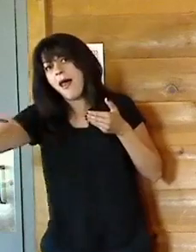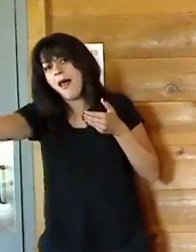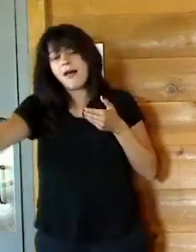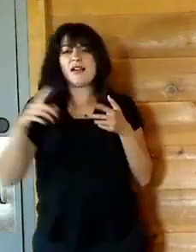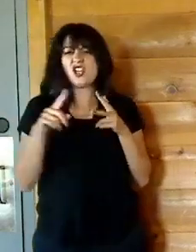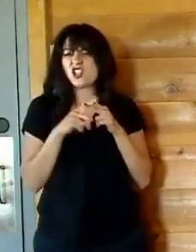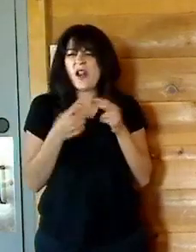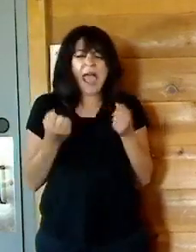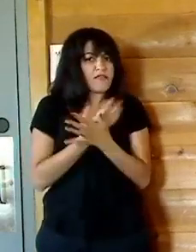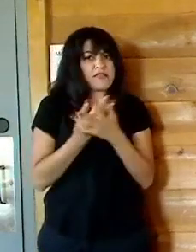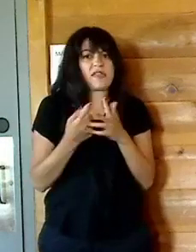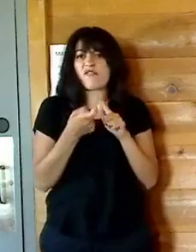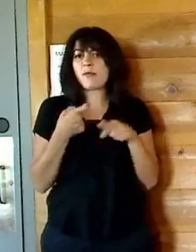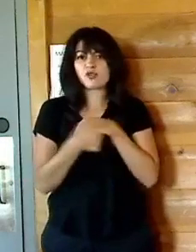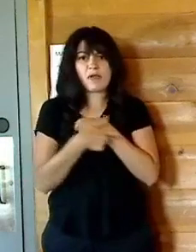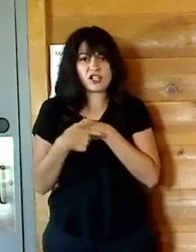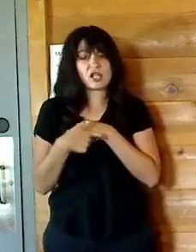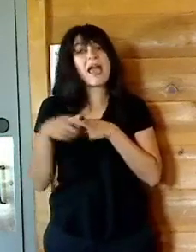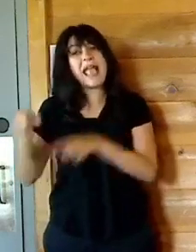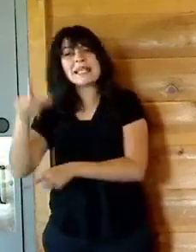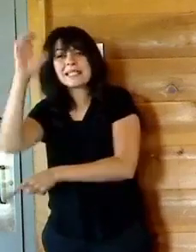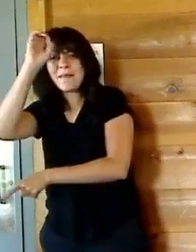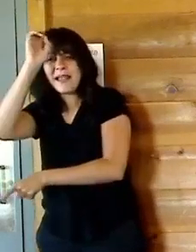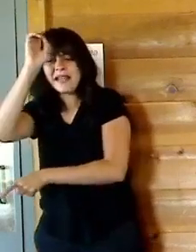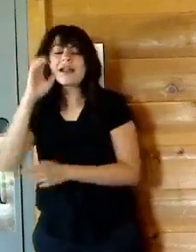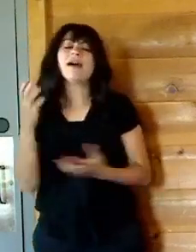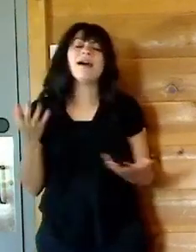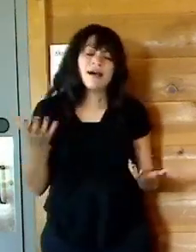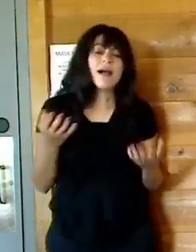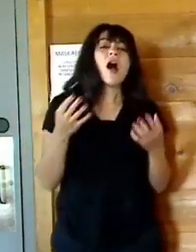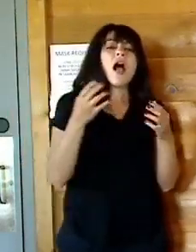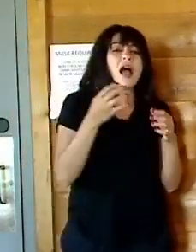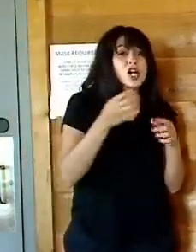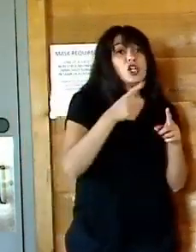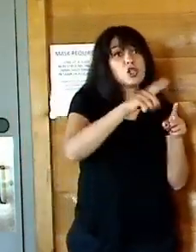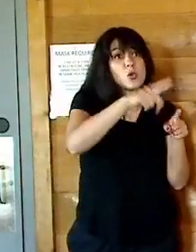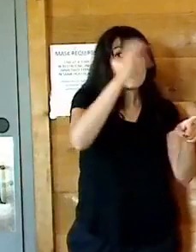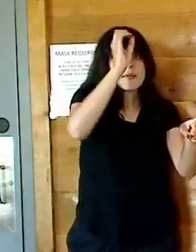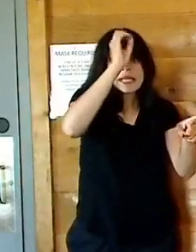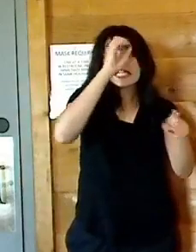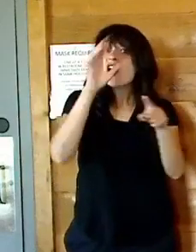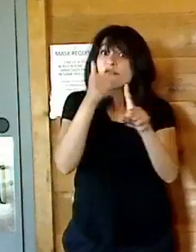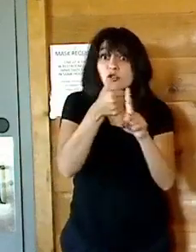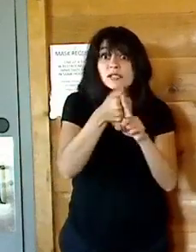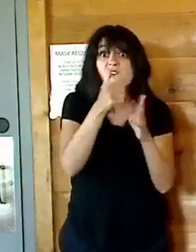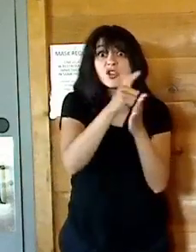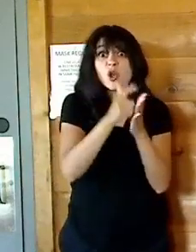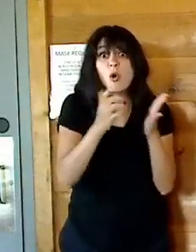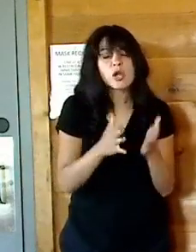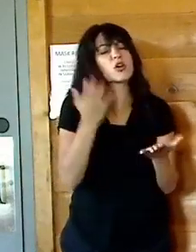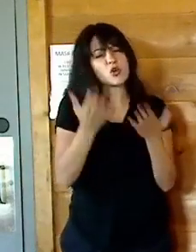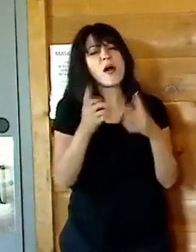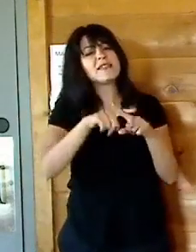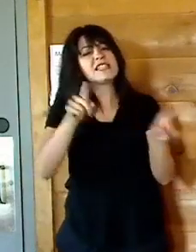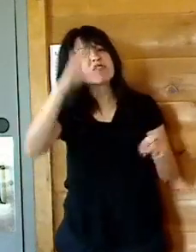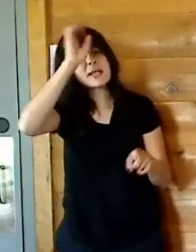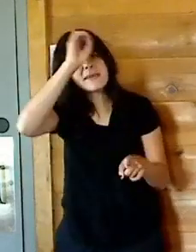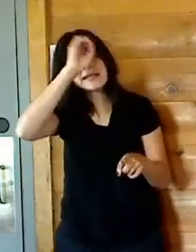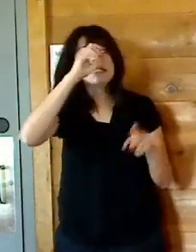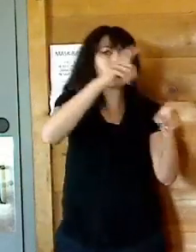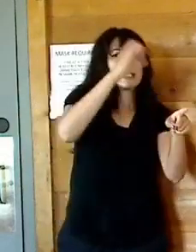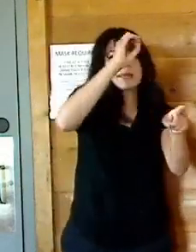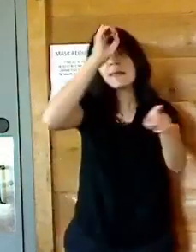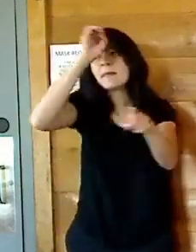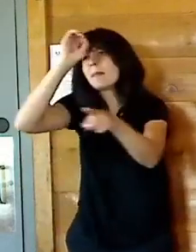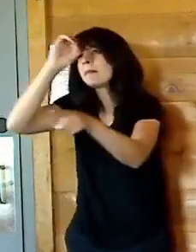playing field and moving forward. That's his position. Listen, everybody has an opinion. If you have a lawyer out there, if there's a lawyer watching, I'm pretty sure he or she has two opinions on the